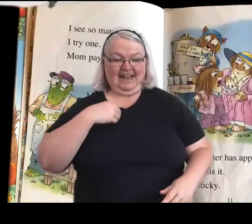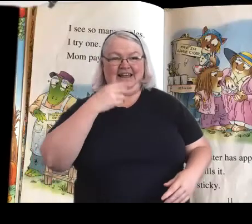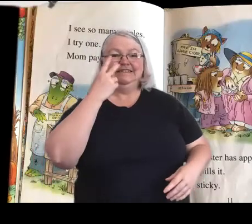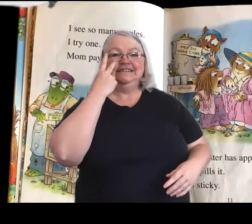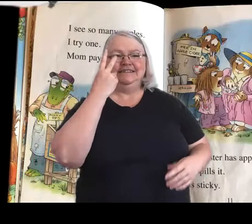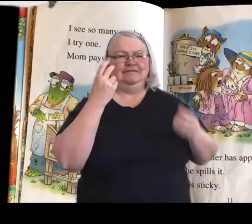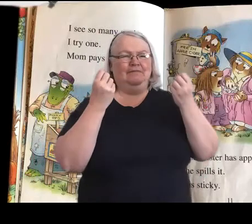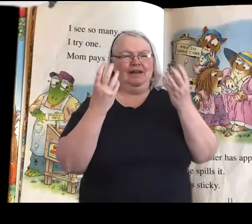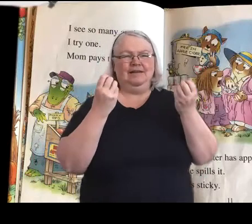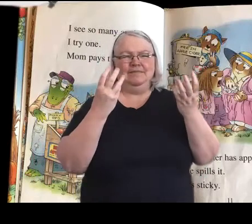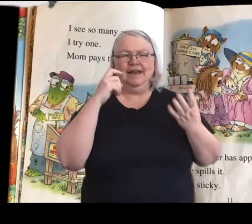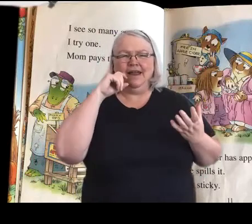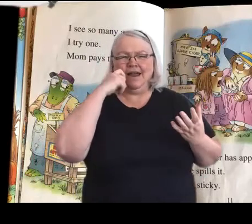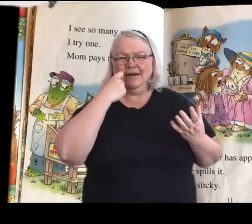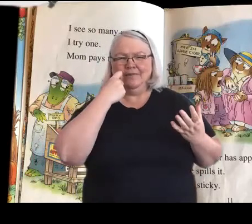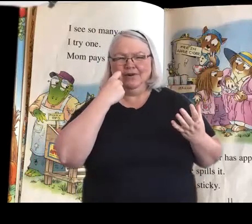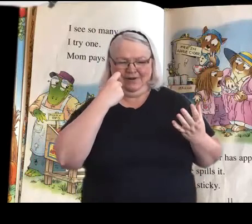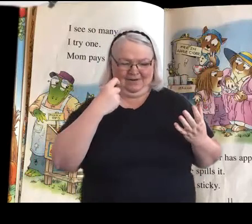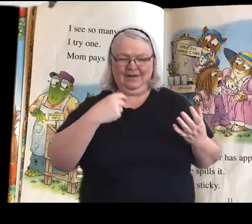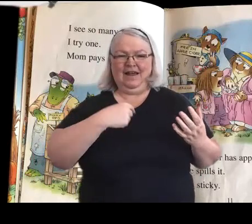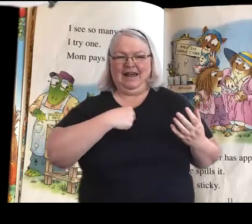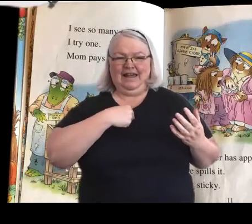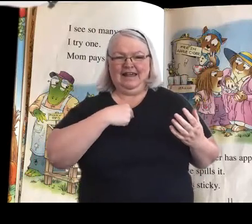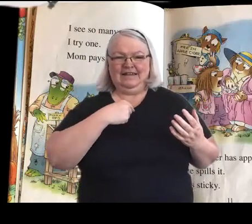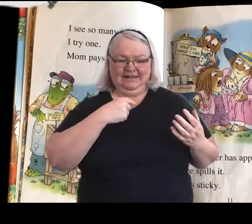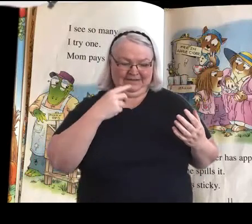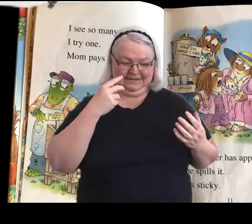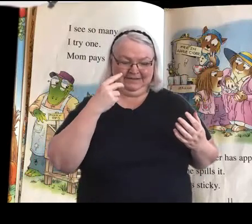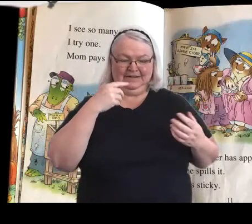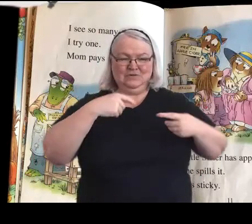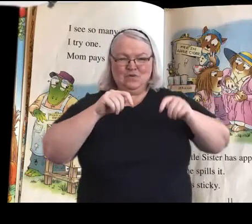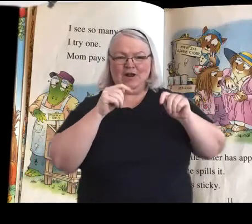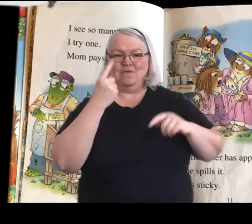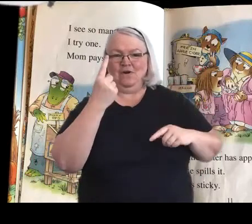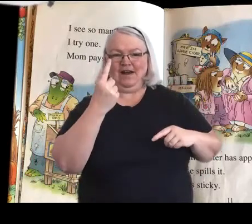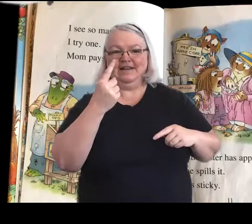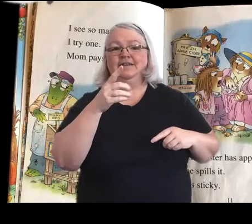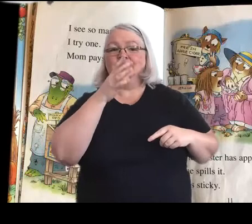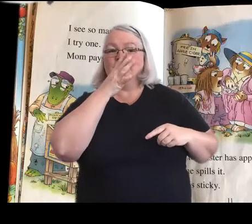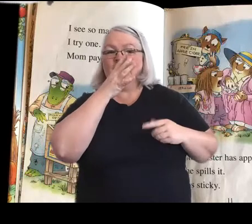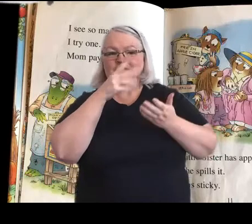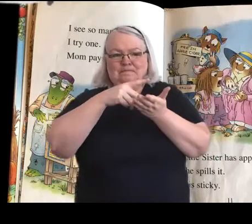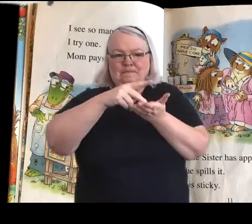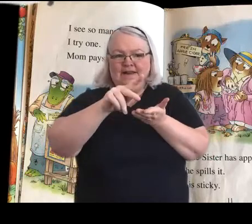I see so many apples. I try one. Mom pays the man.